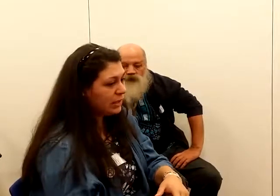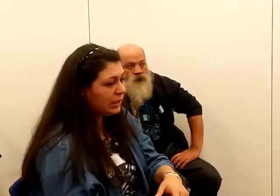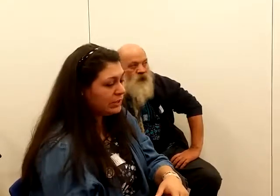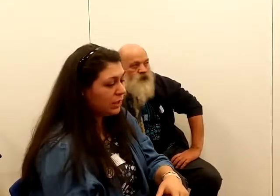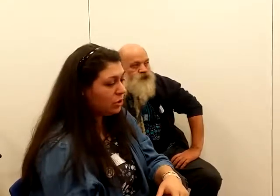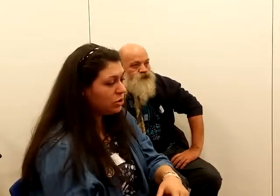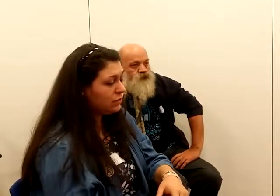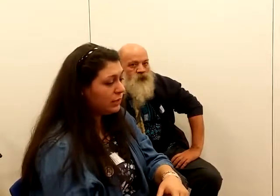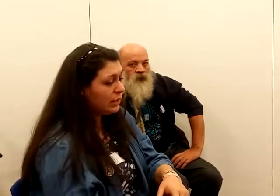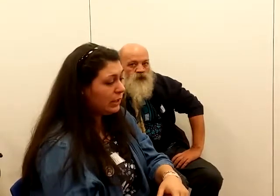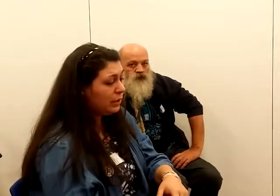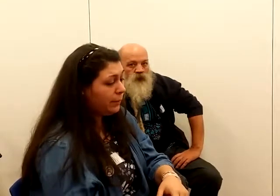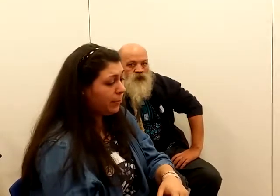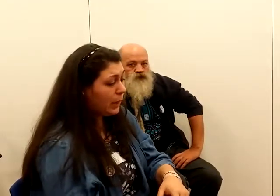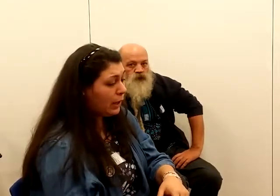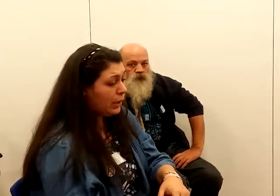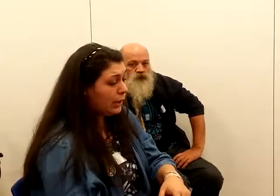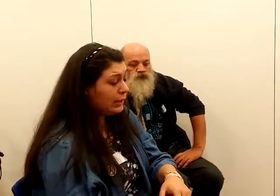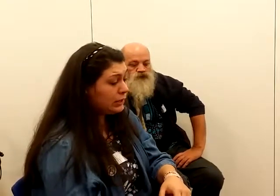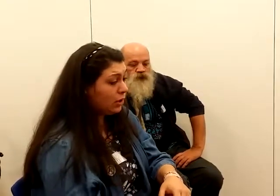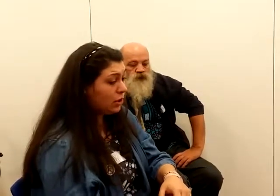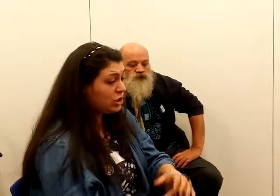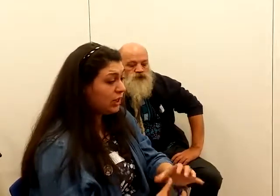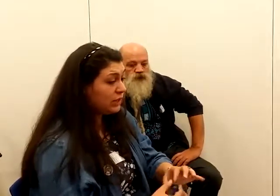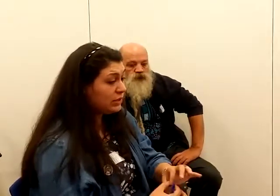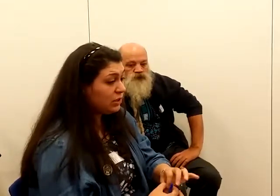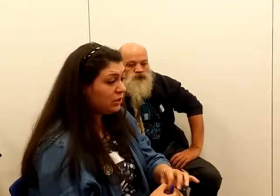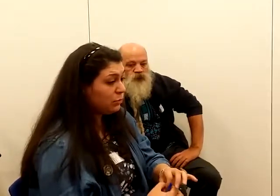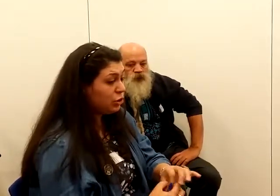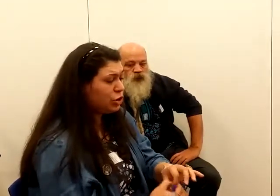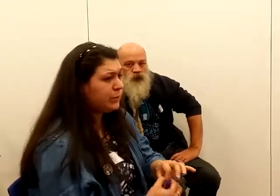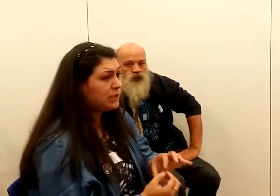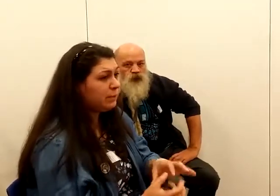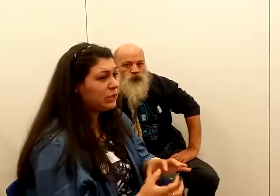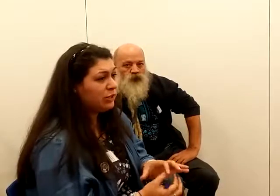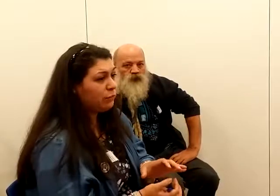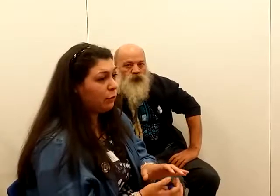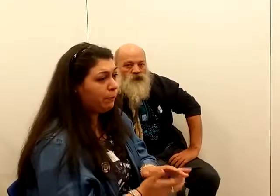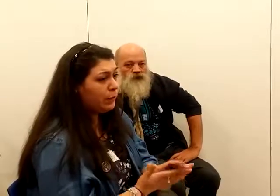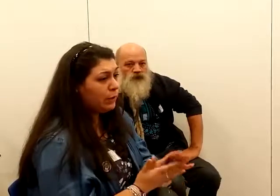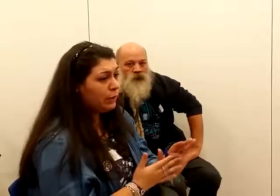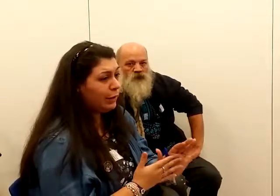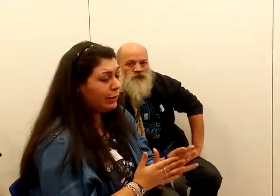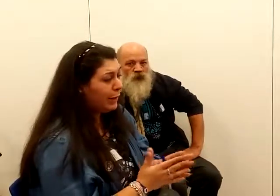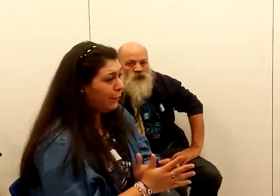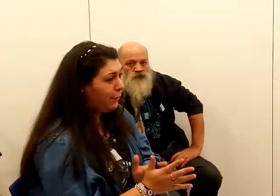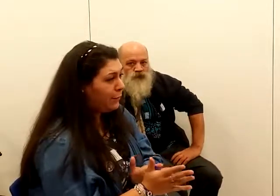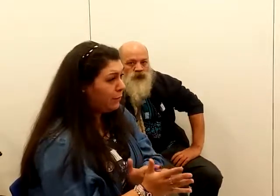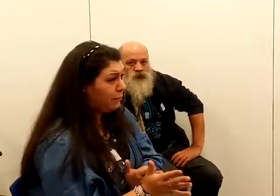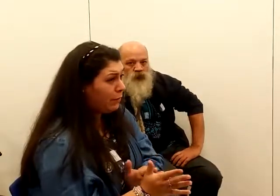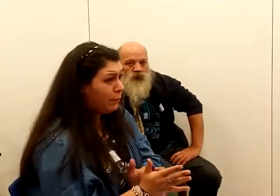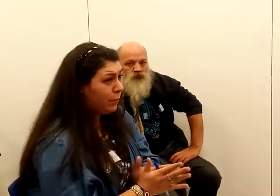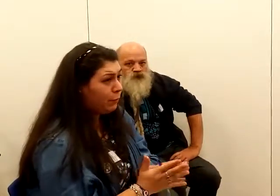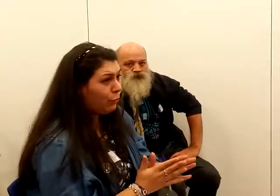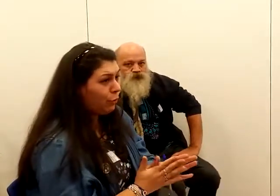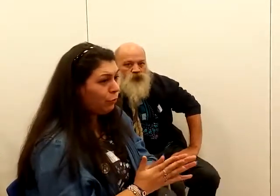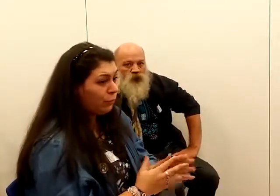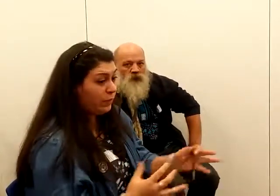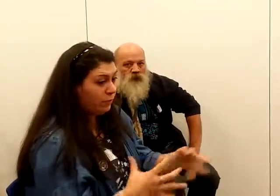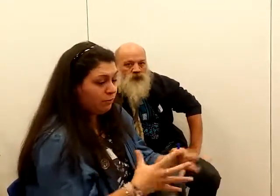found is a lot of the links that are shared on YouTube, and especially from Canary and very well known within